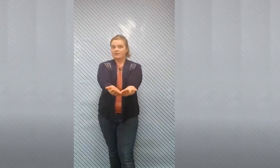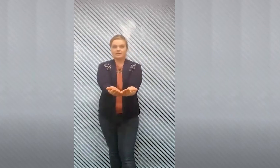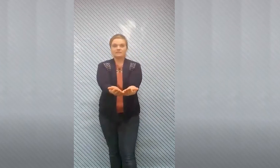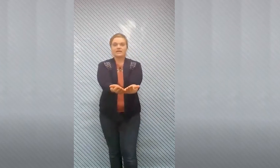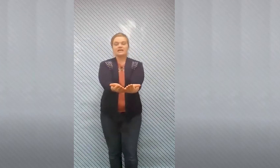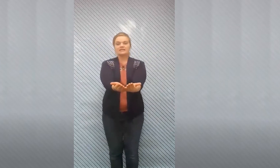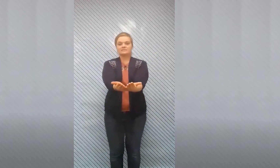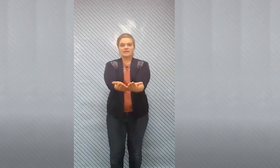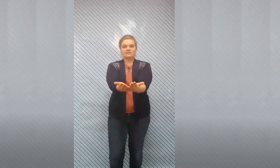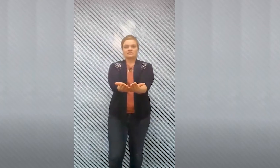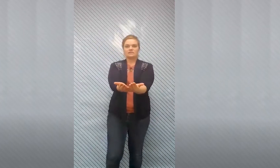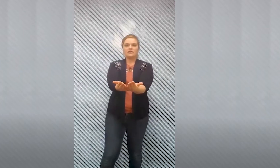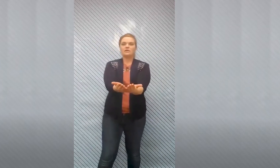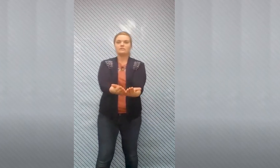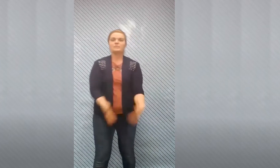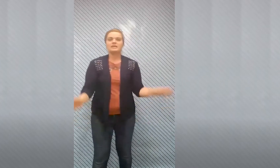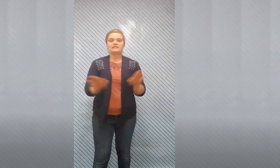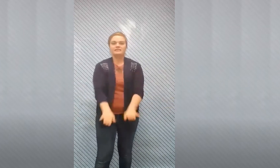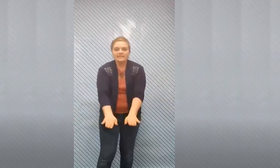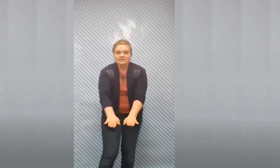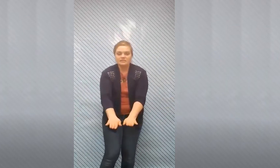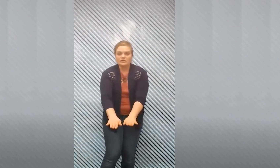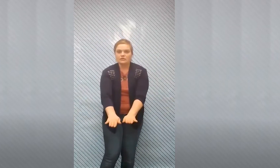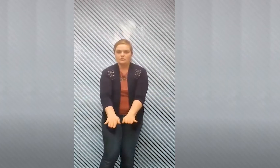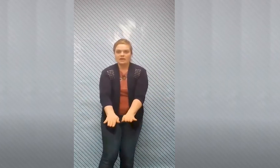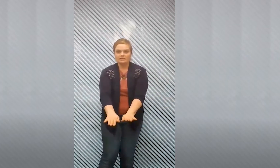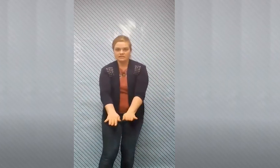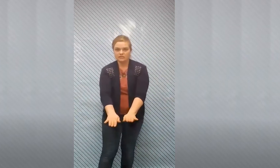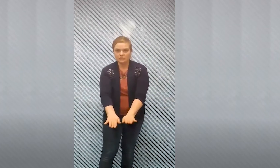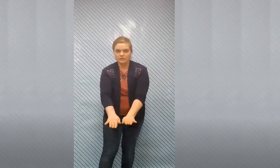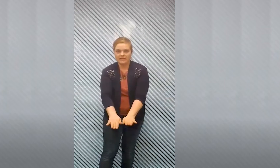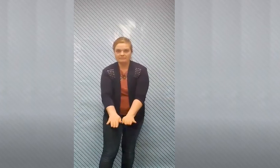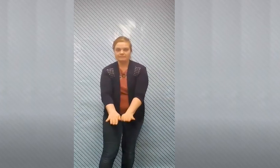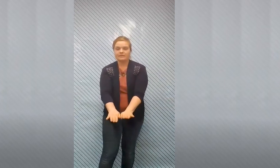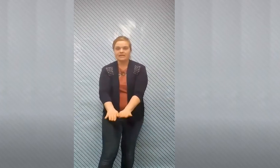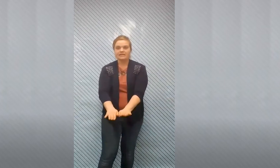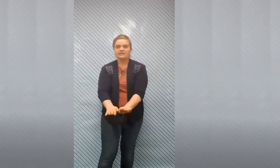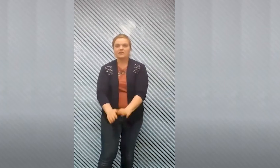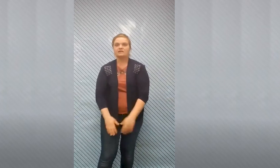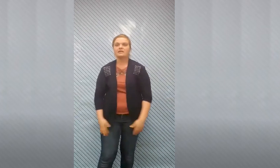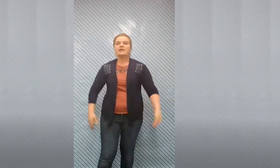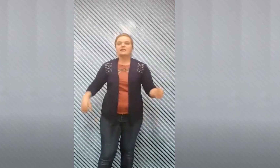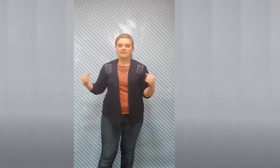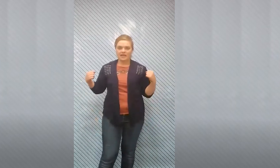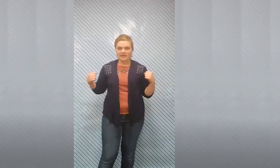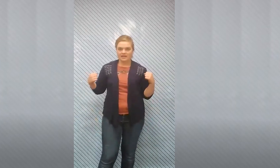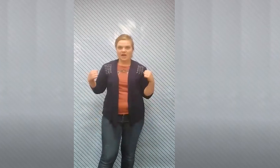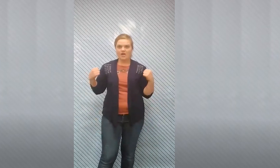tells me so little ones to him belong they are